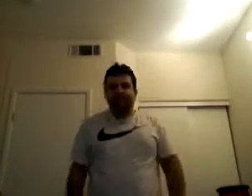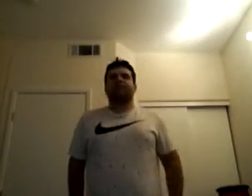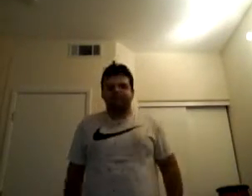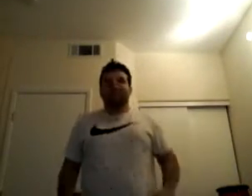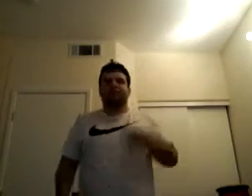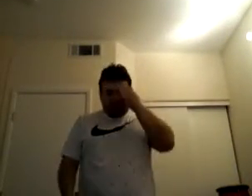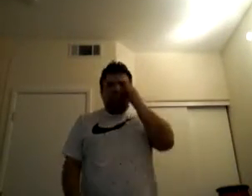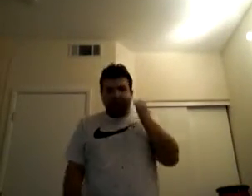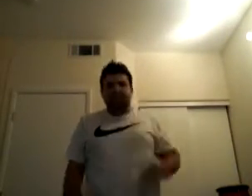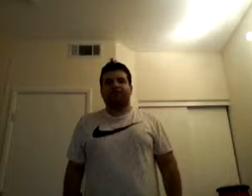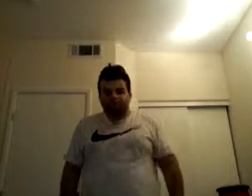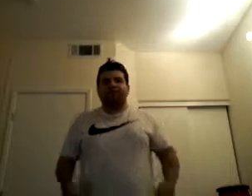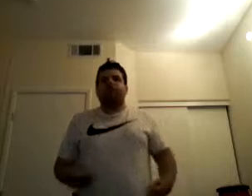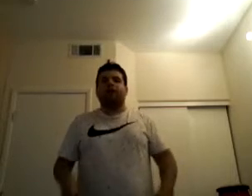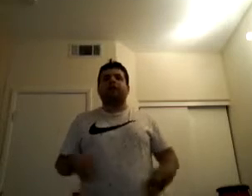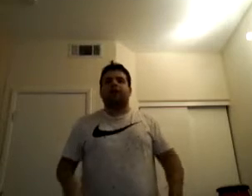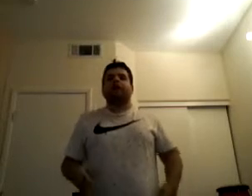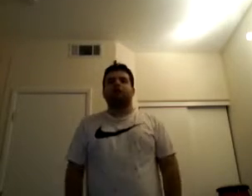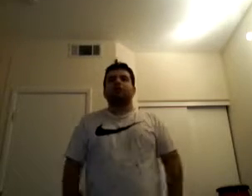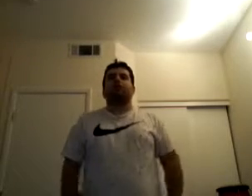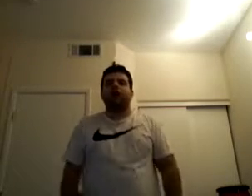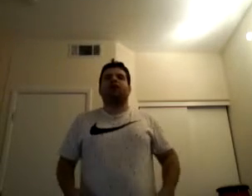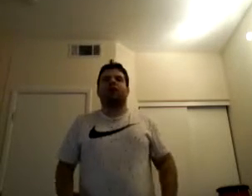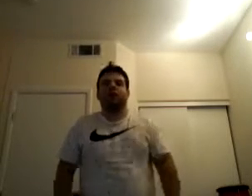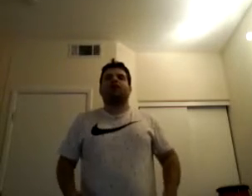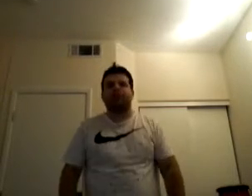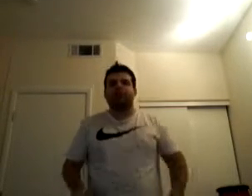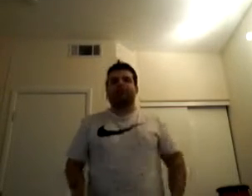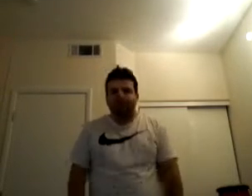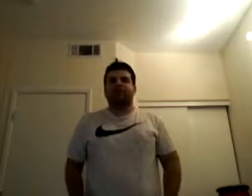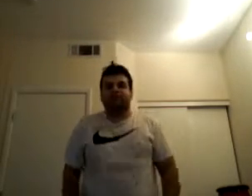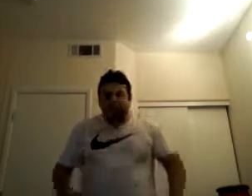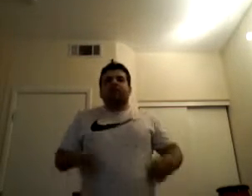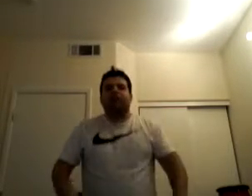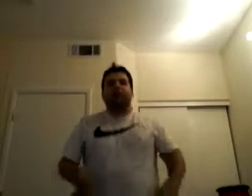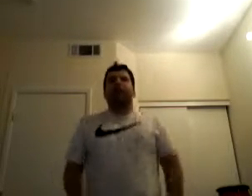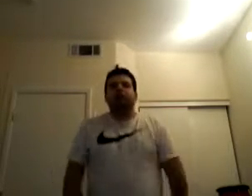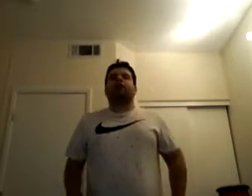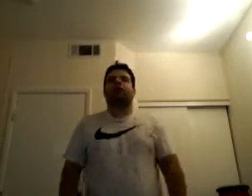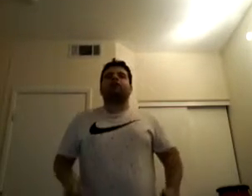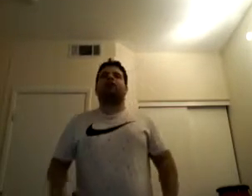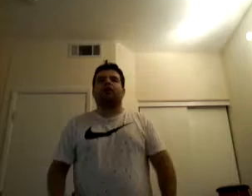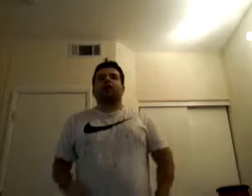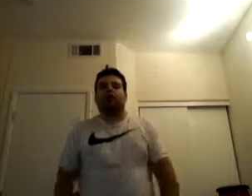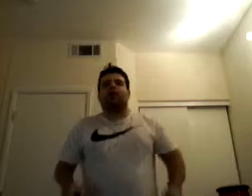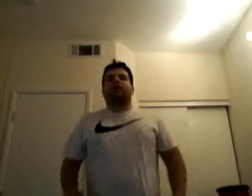The B Team. The Tell me the one, Rod, to